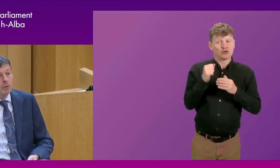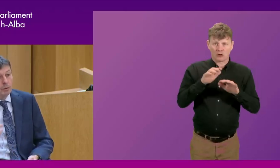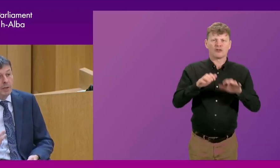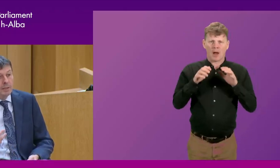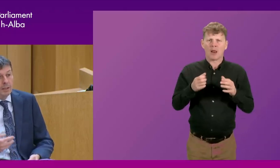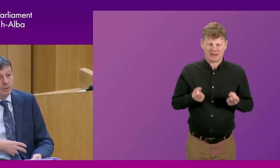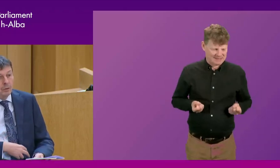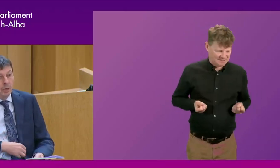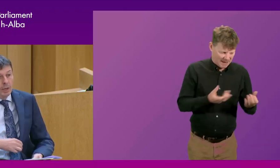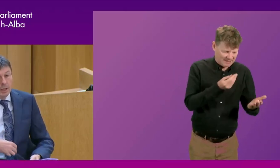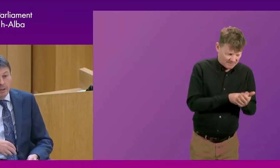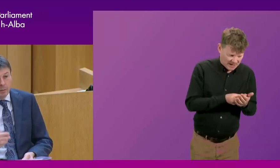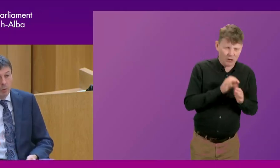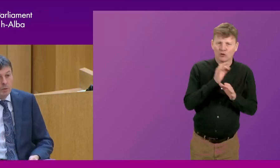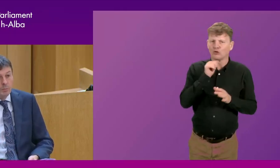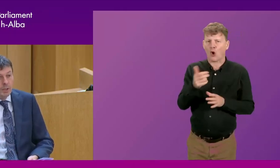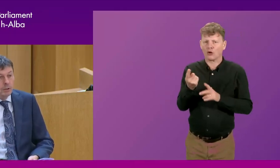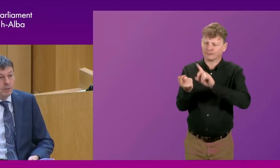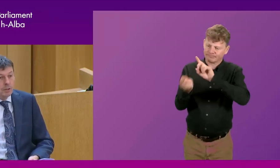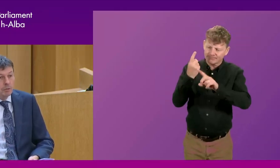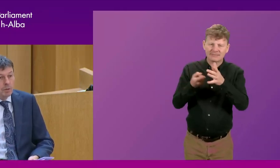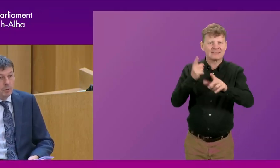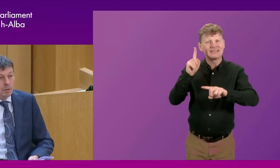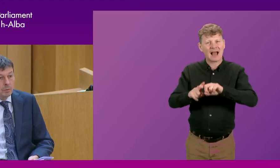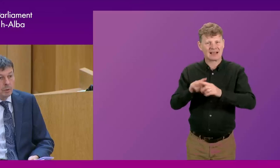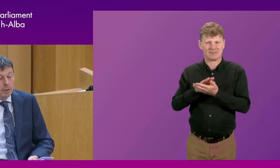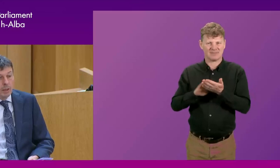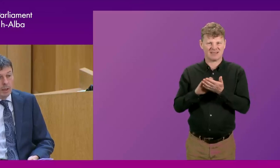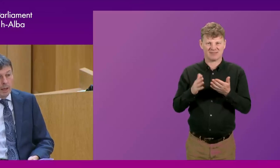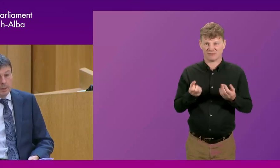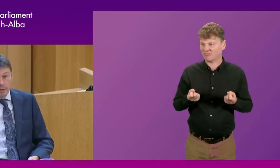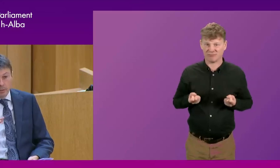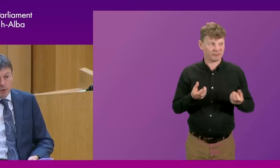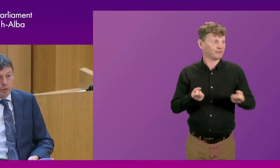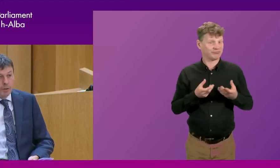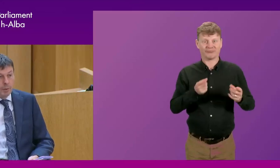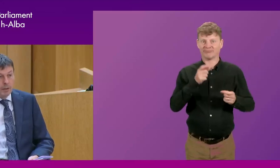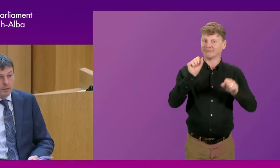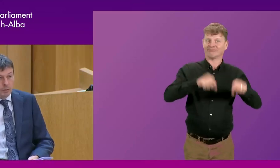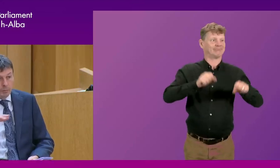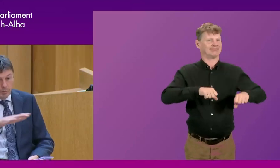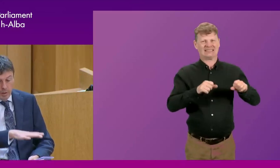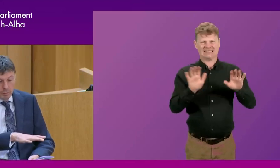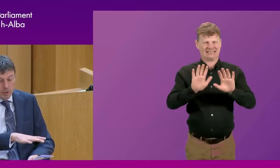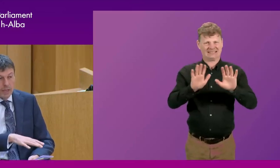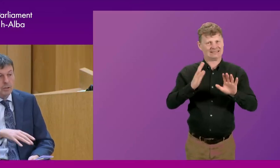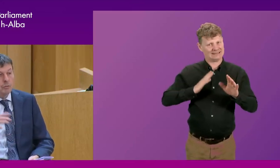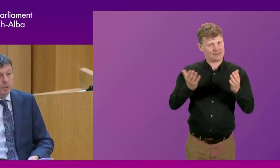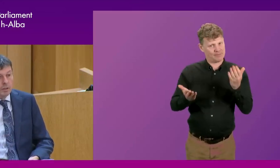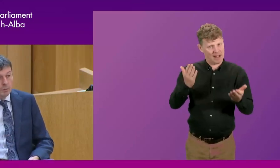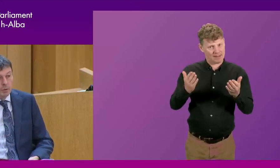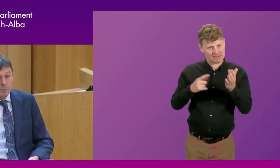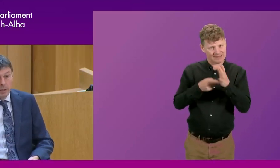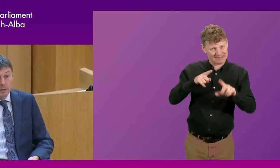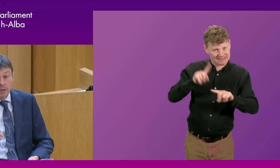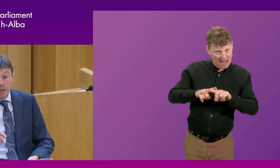of money, but not for raising it. So it wasn't particularly fiscally responsible. And you've got to try and find a balance of how much taxes you